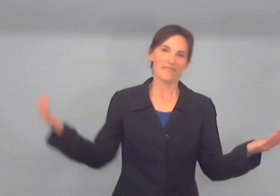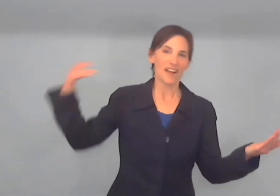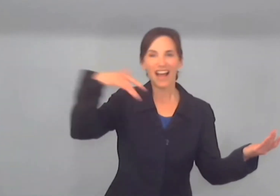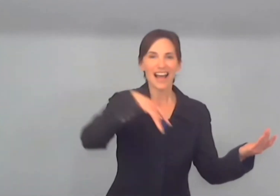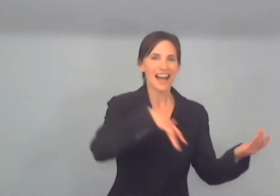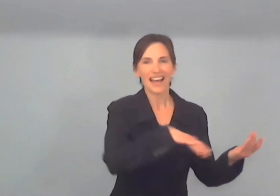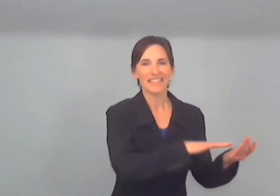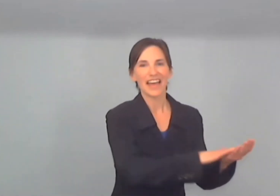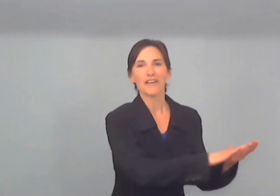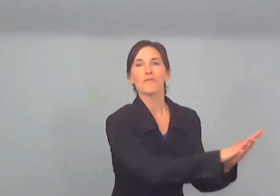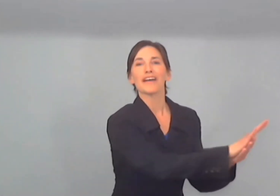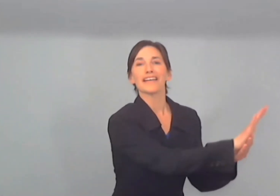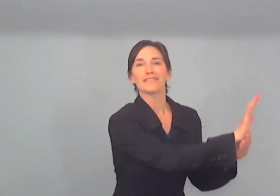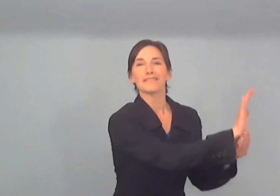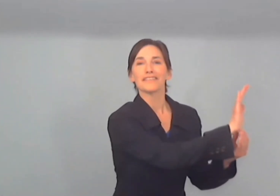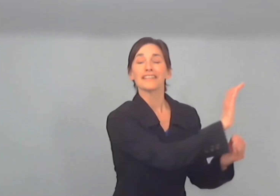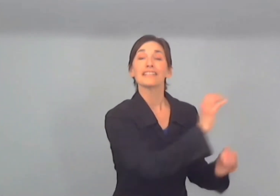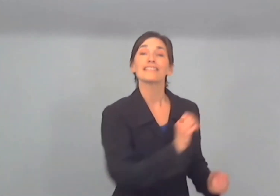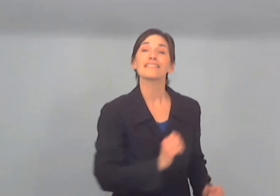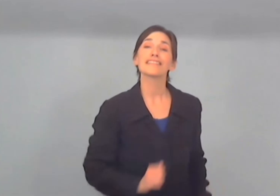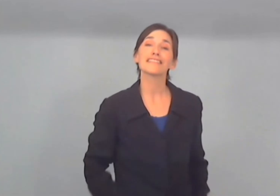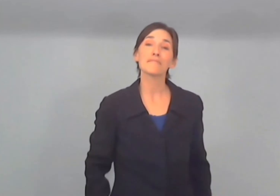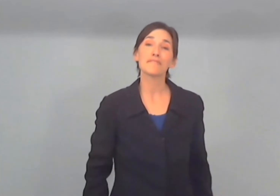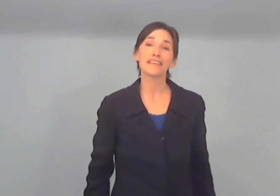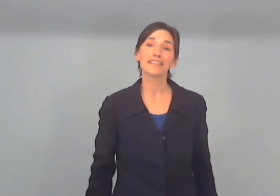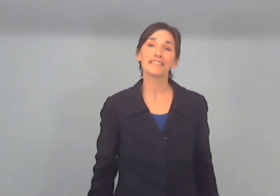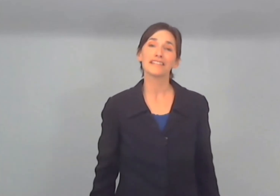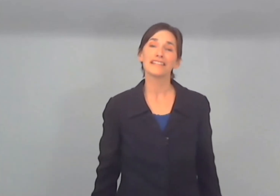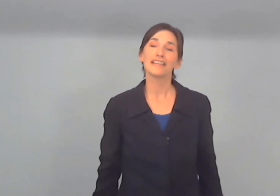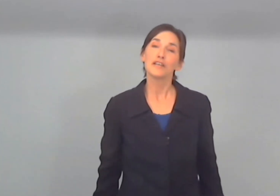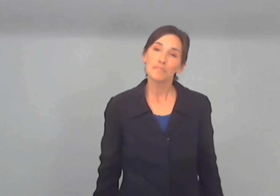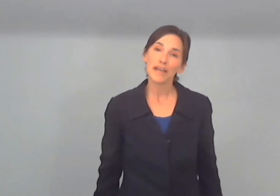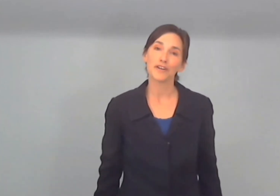ride that wave to something better